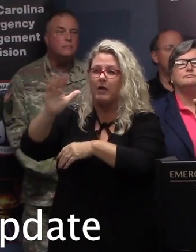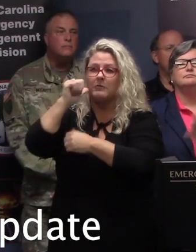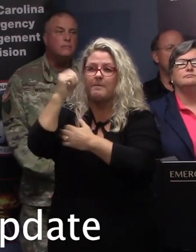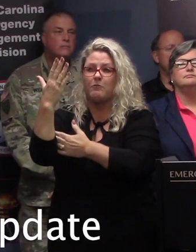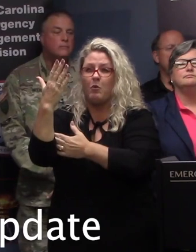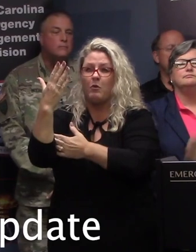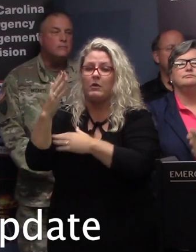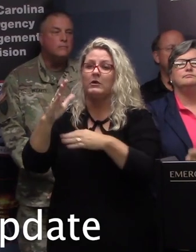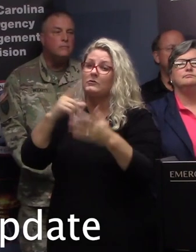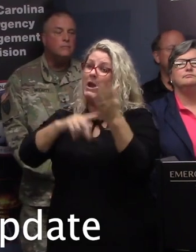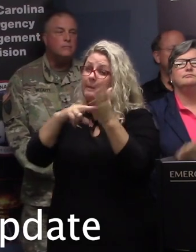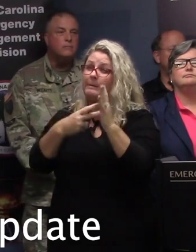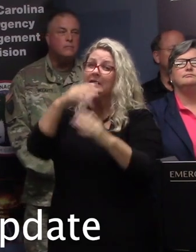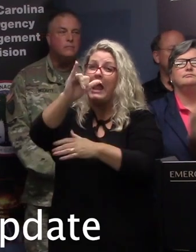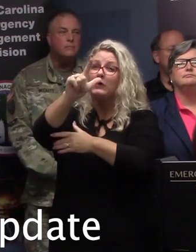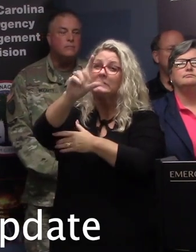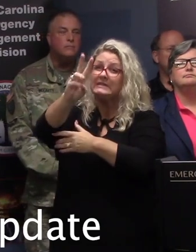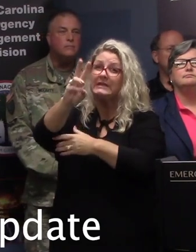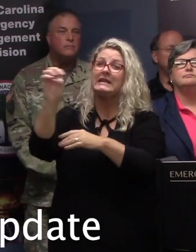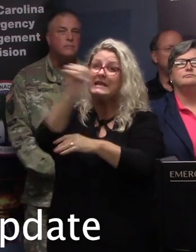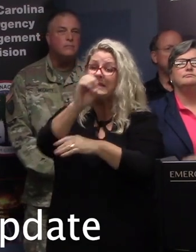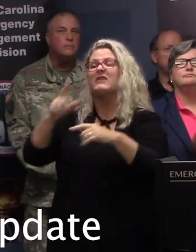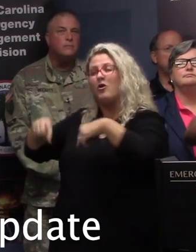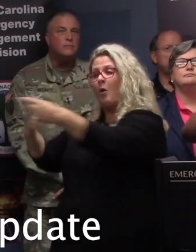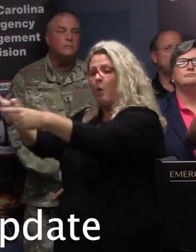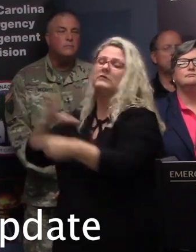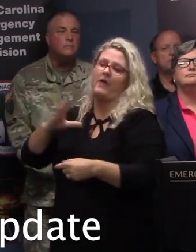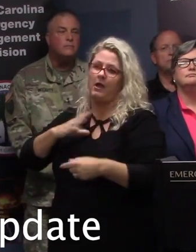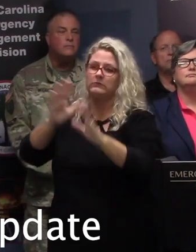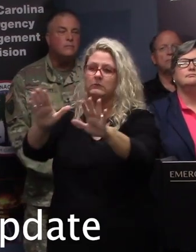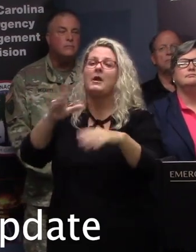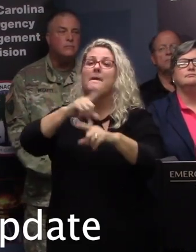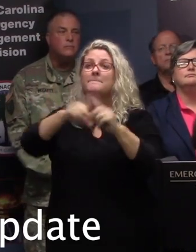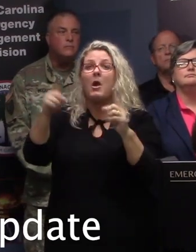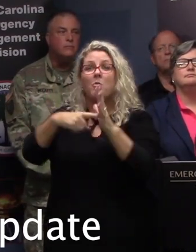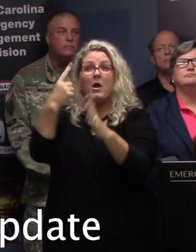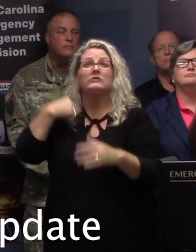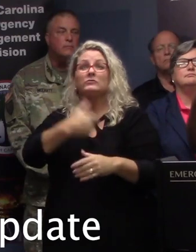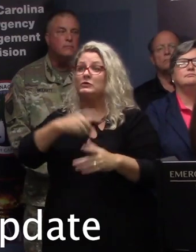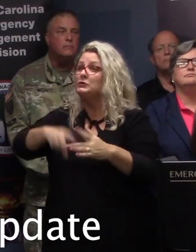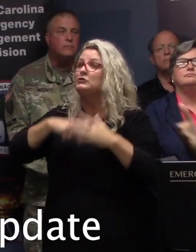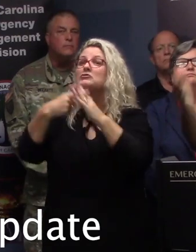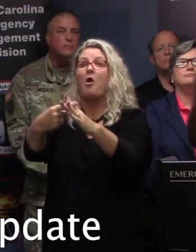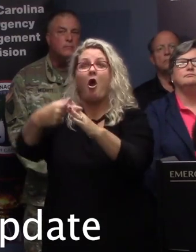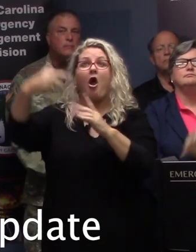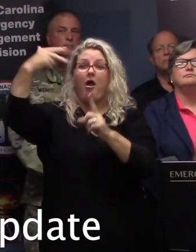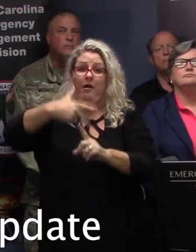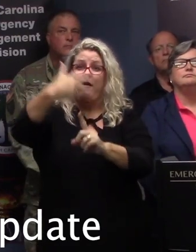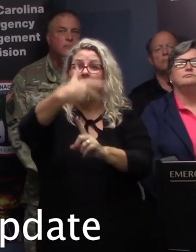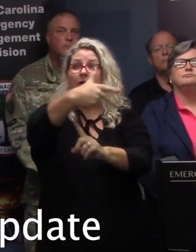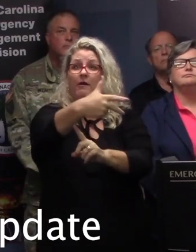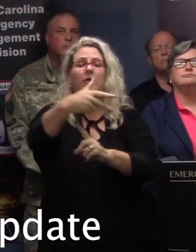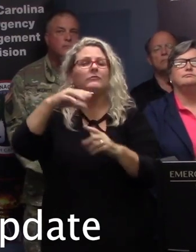on I-26 eastbound, you're fine. But once we deploy those assets, no more vehicles can get on